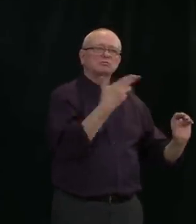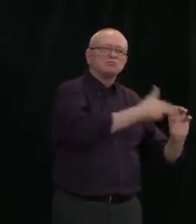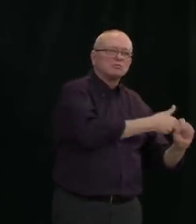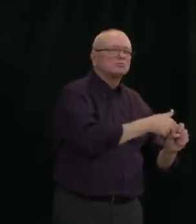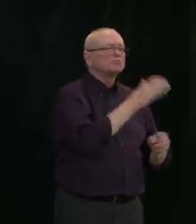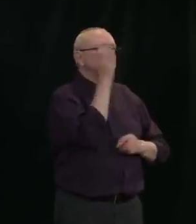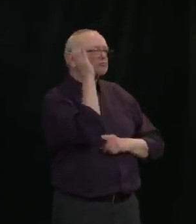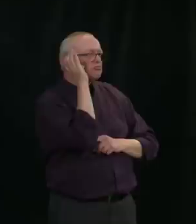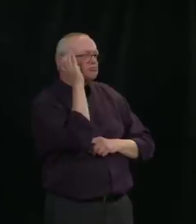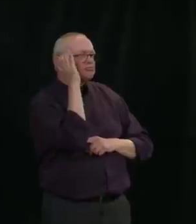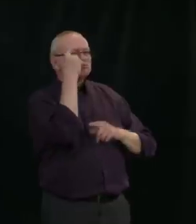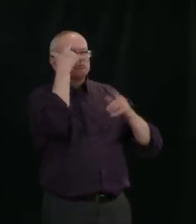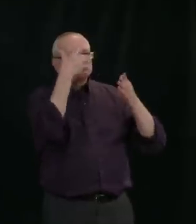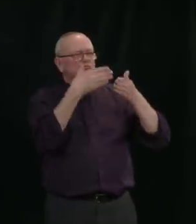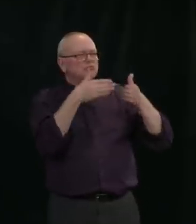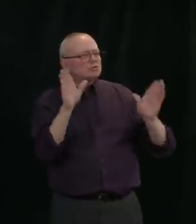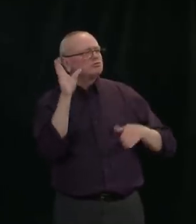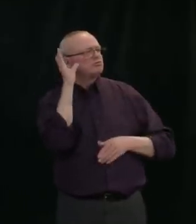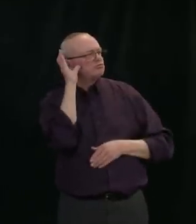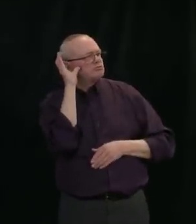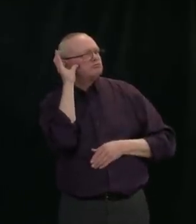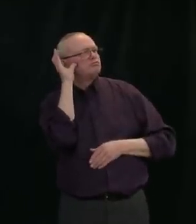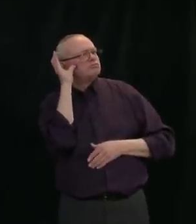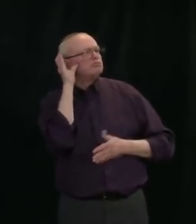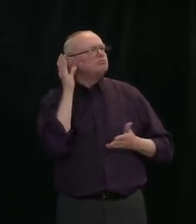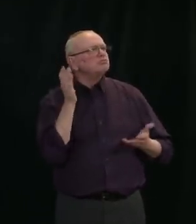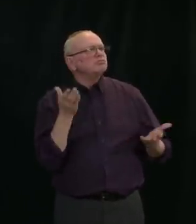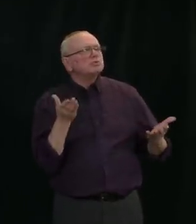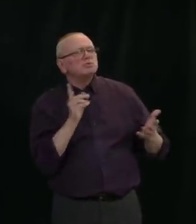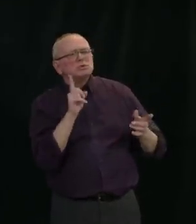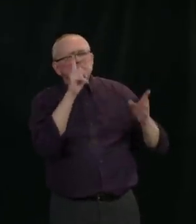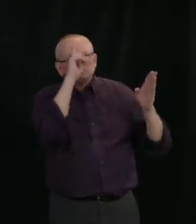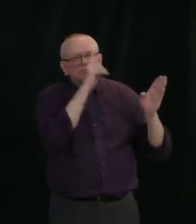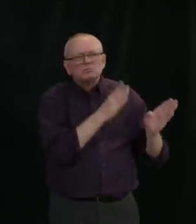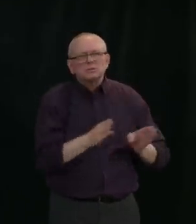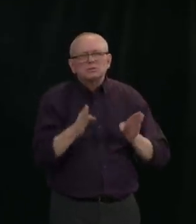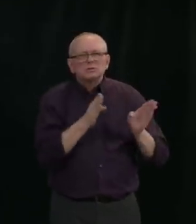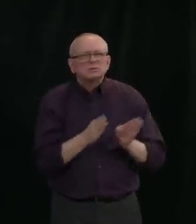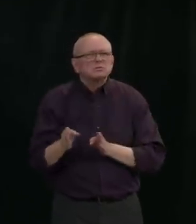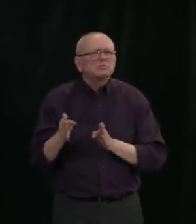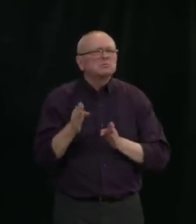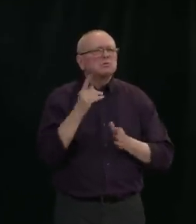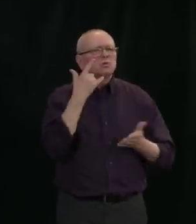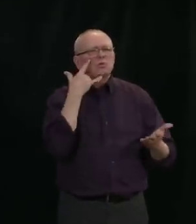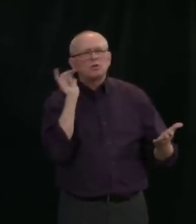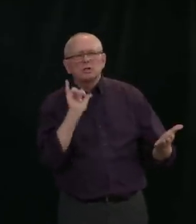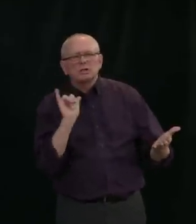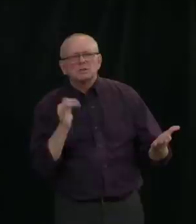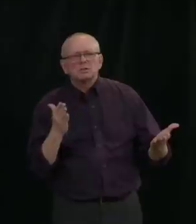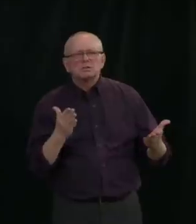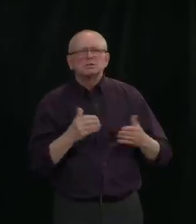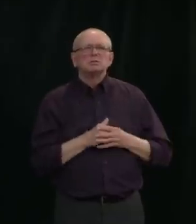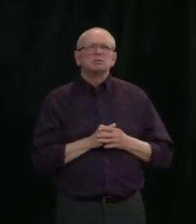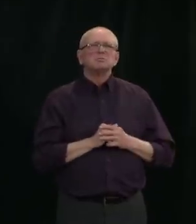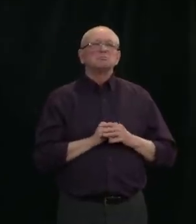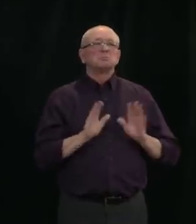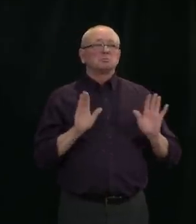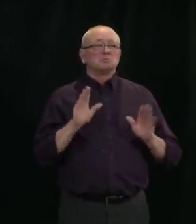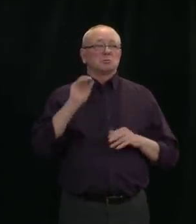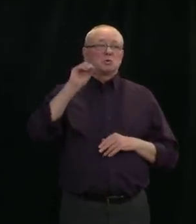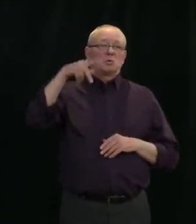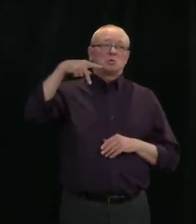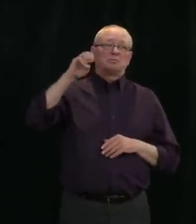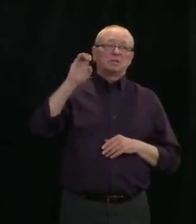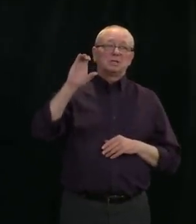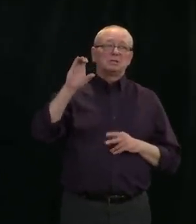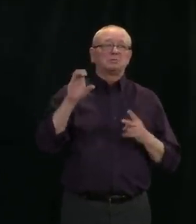what actions may be necessary. But as I have said, it is OPEC and Russia that started